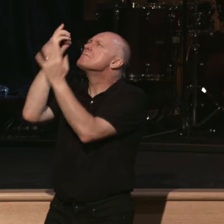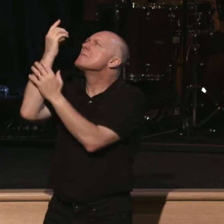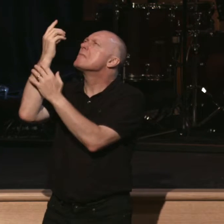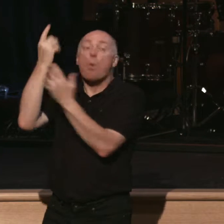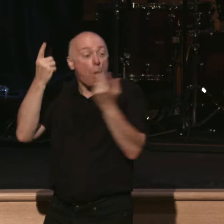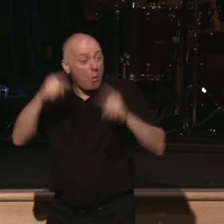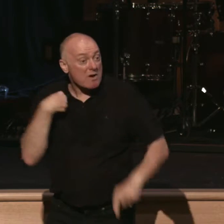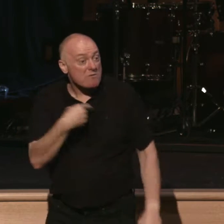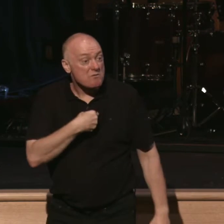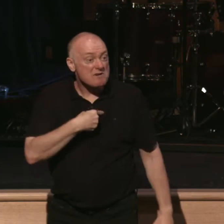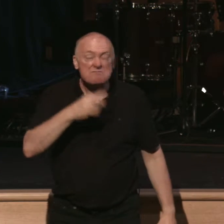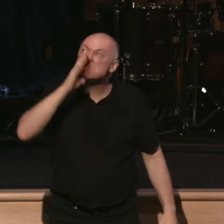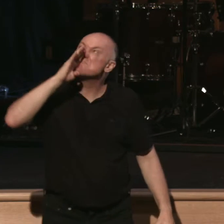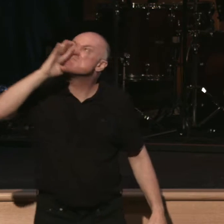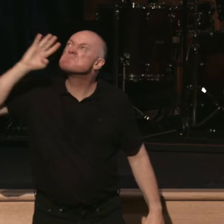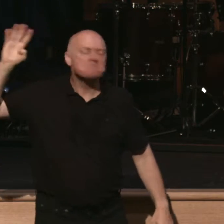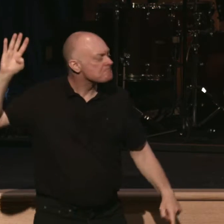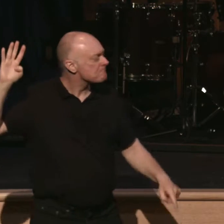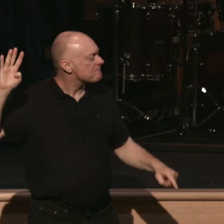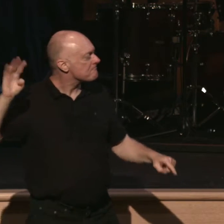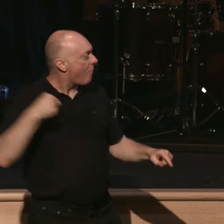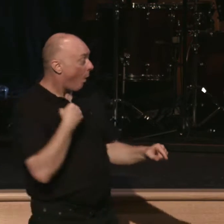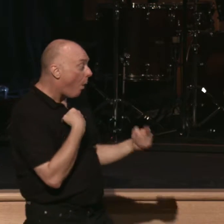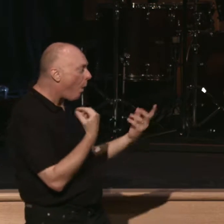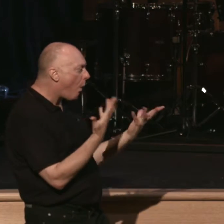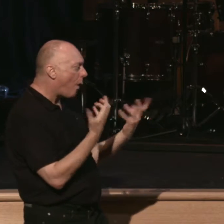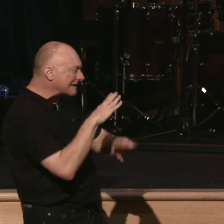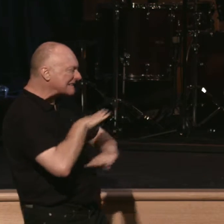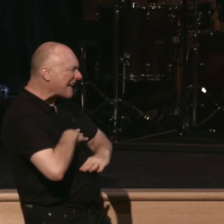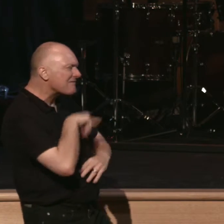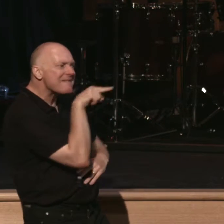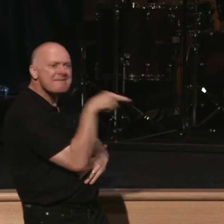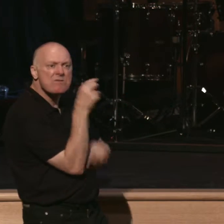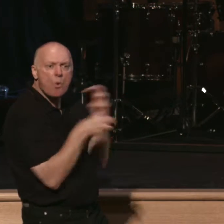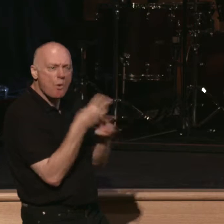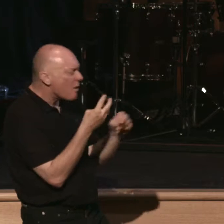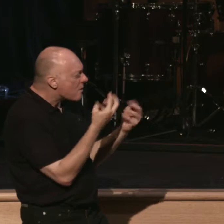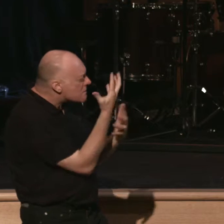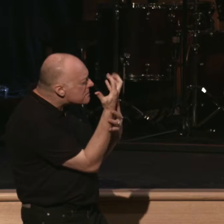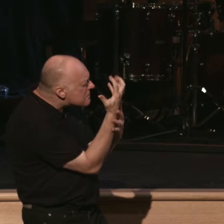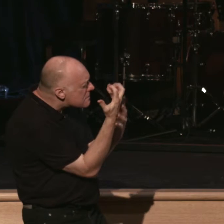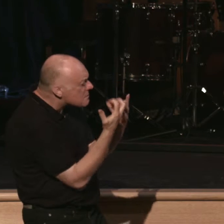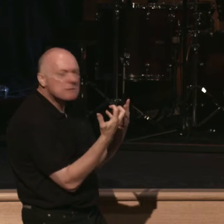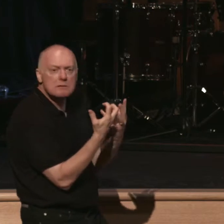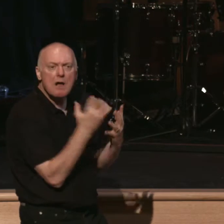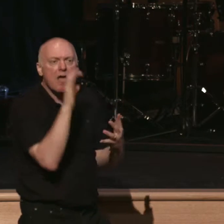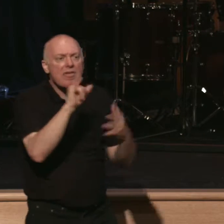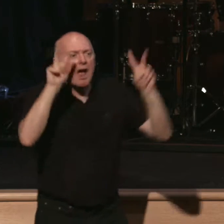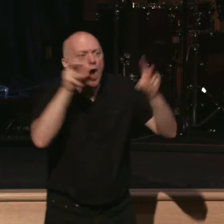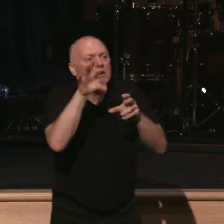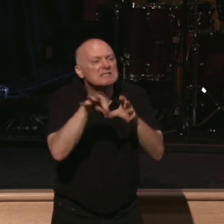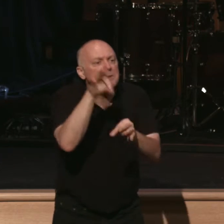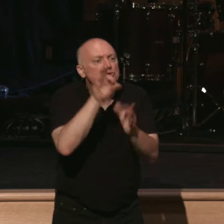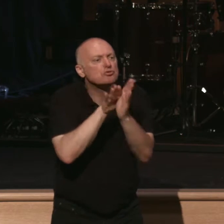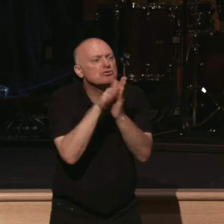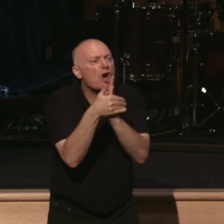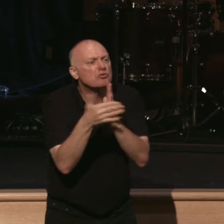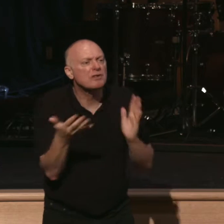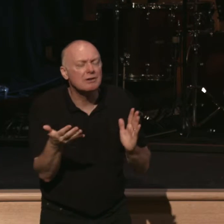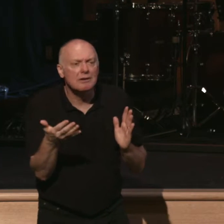from God and we go seek to be satisfied in something else, it is spiritual adultery. And it goes on. Do